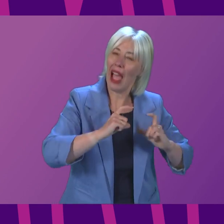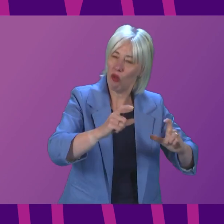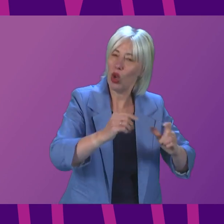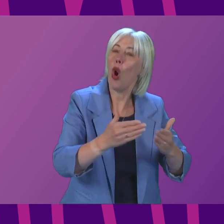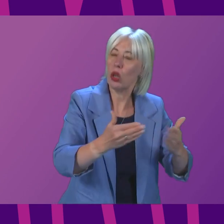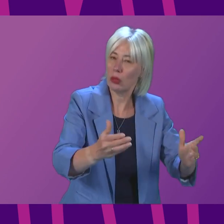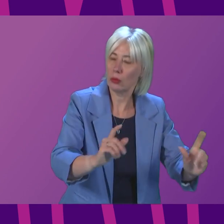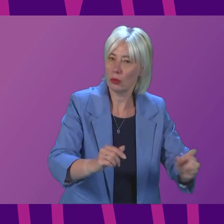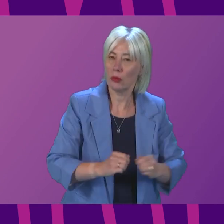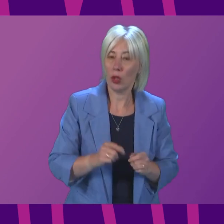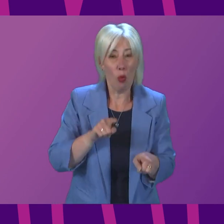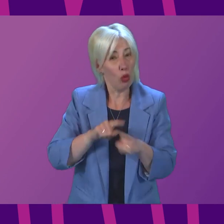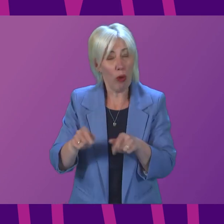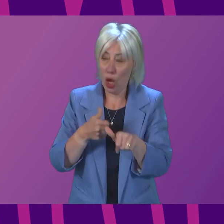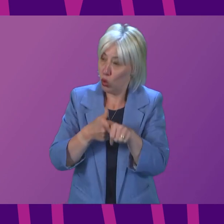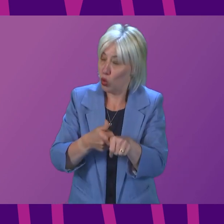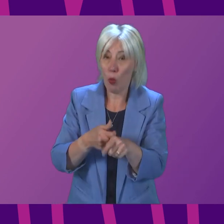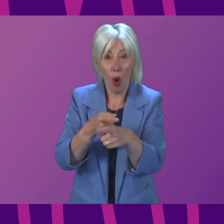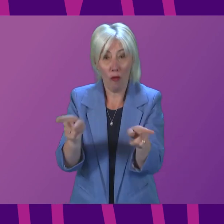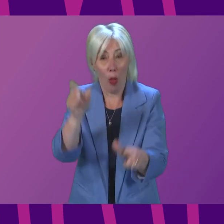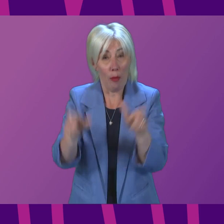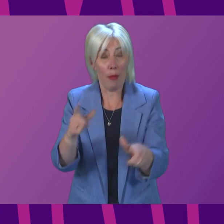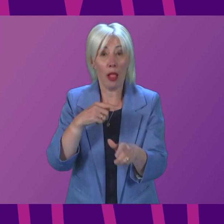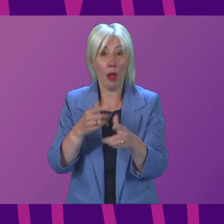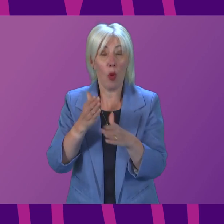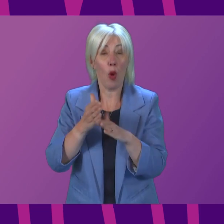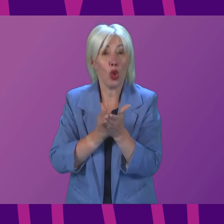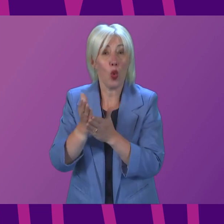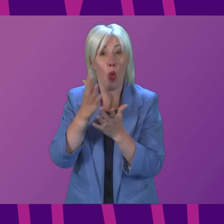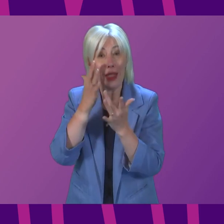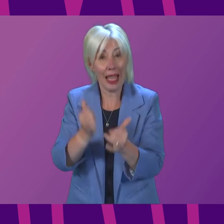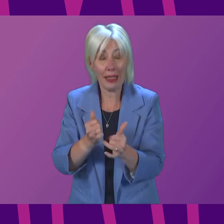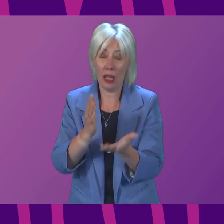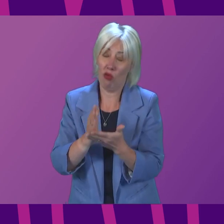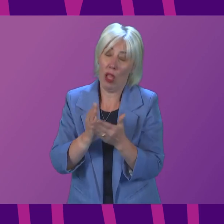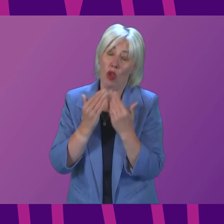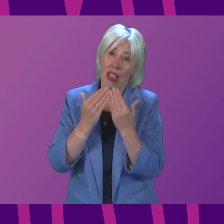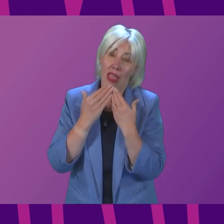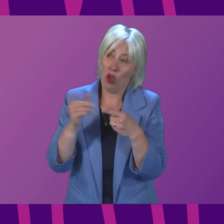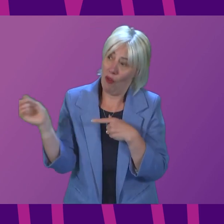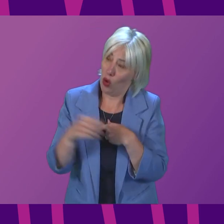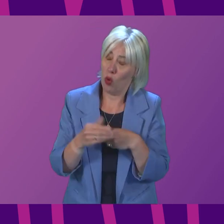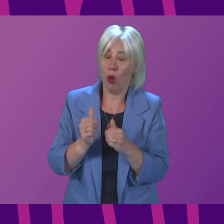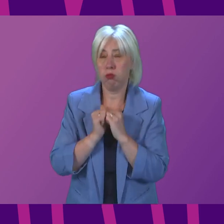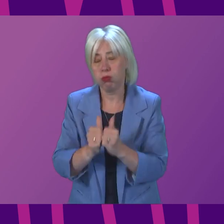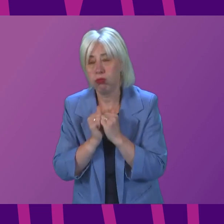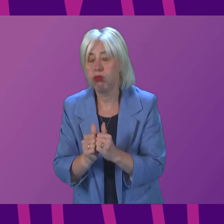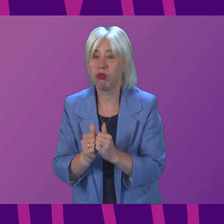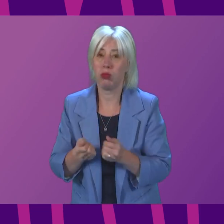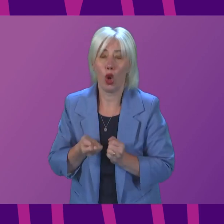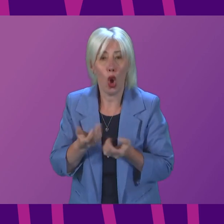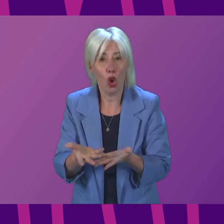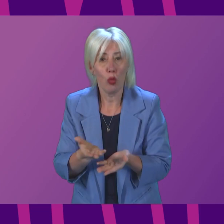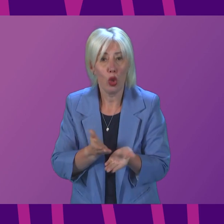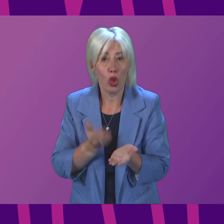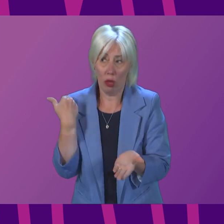We will do everything we can to support those who have worked on the testing programme during the transition, I want to thank all of them for their invaluable contribution over